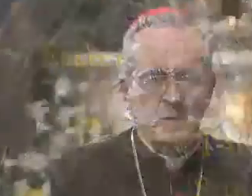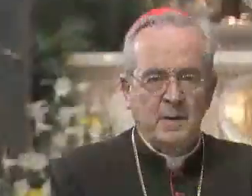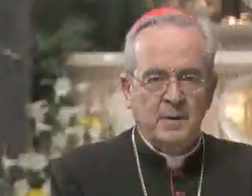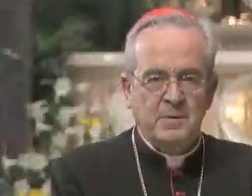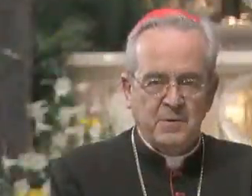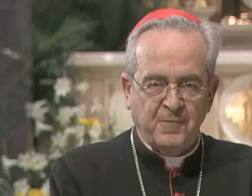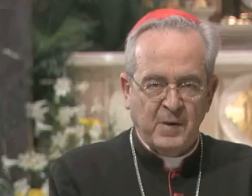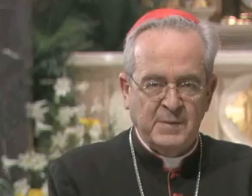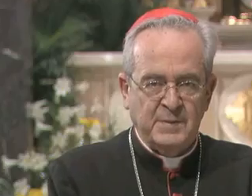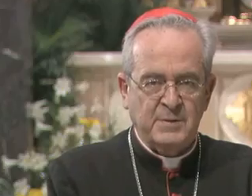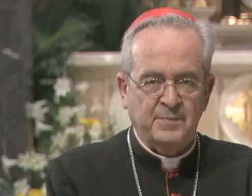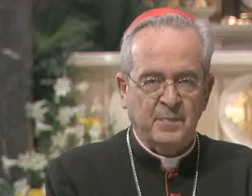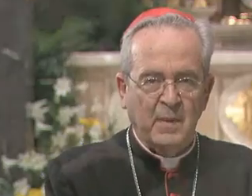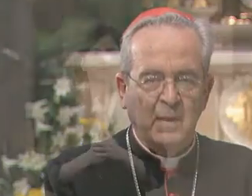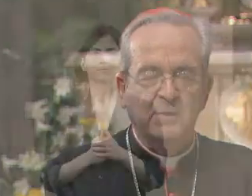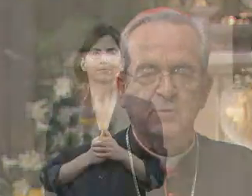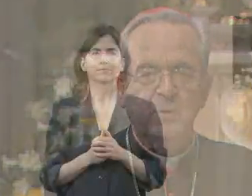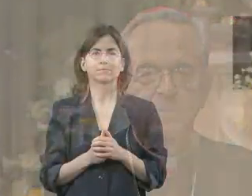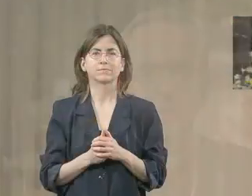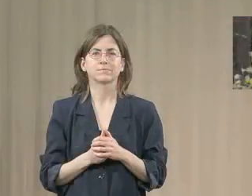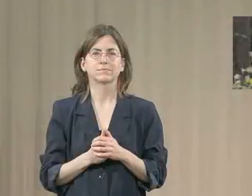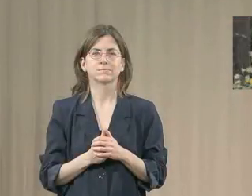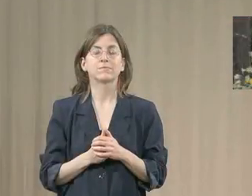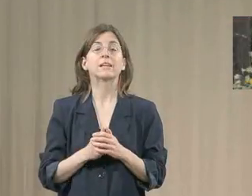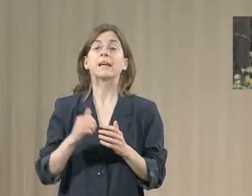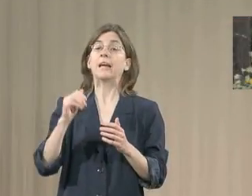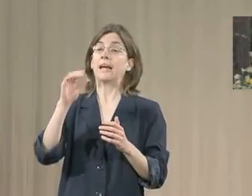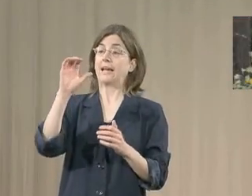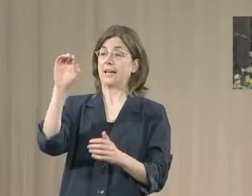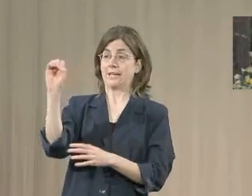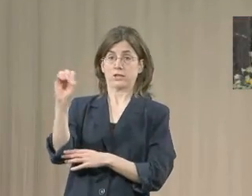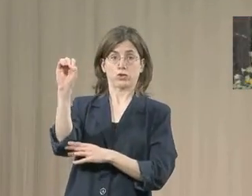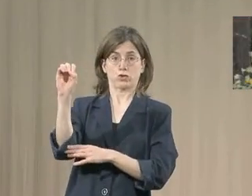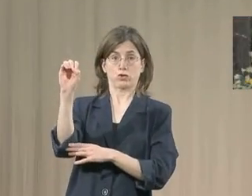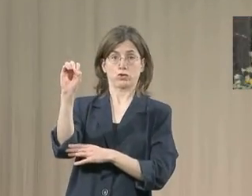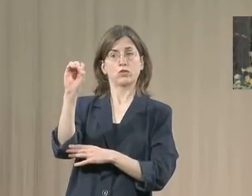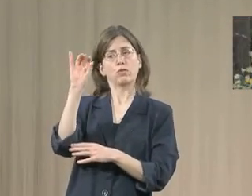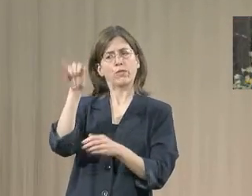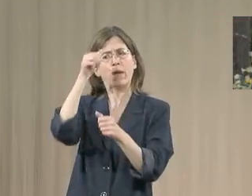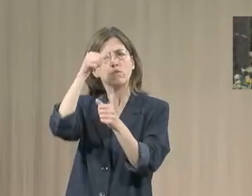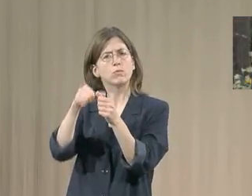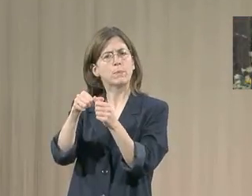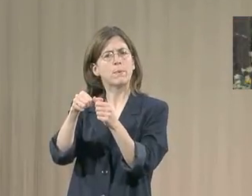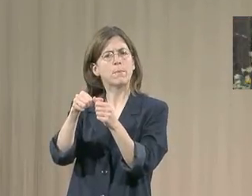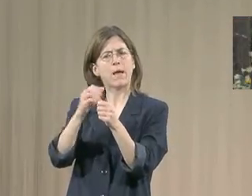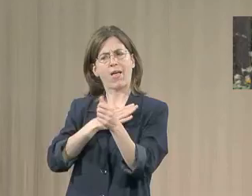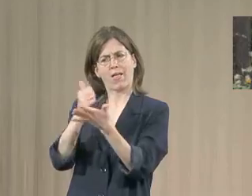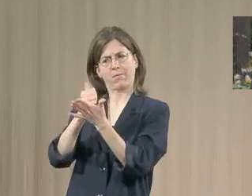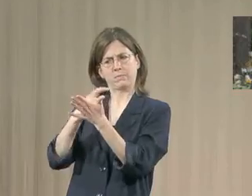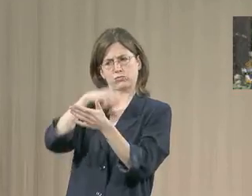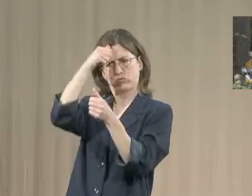Dear friends, Easter commemorates the resurrection of Jesus by the power of God the Father.